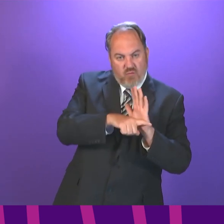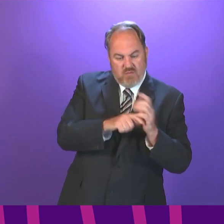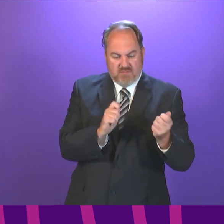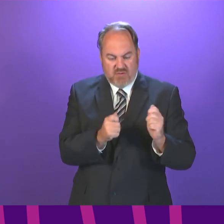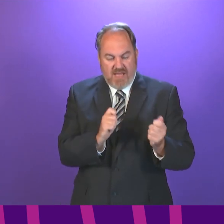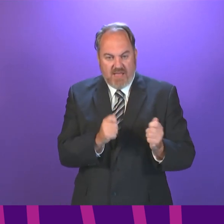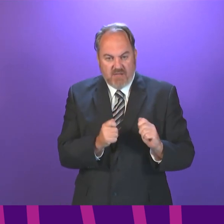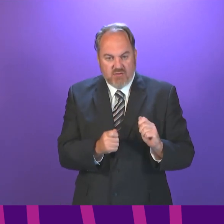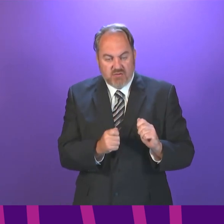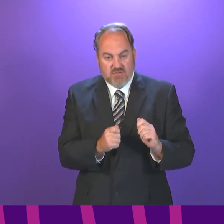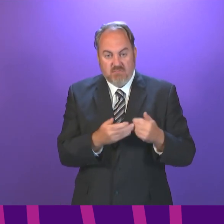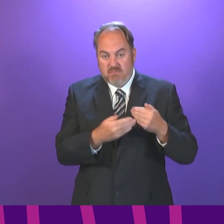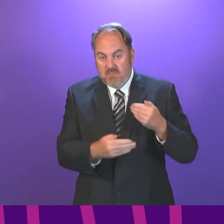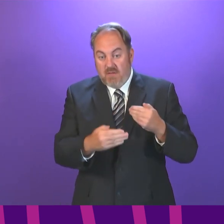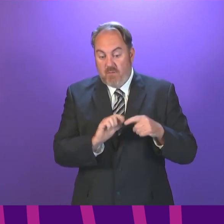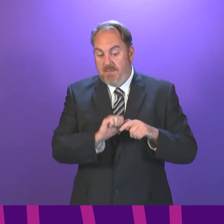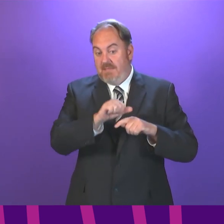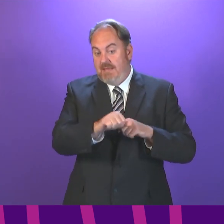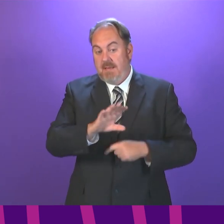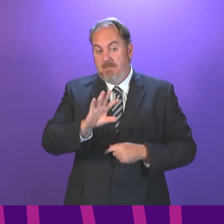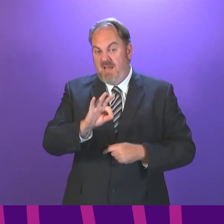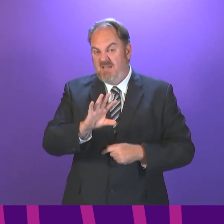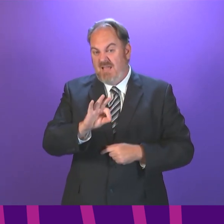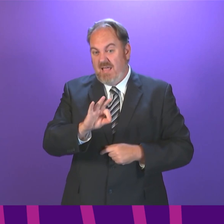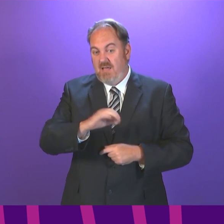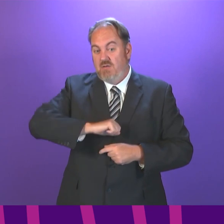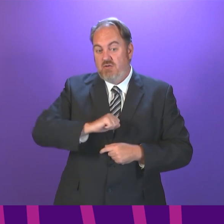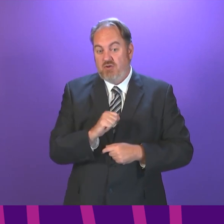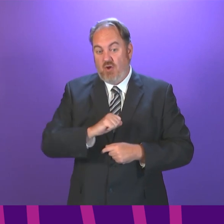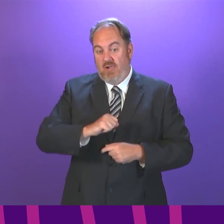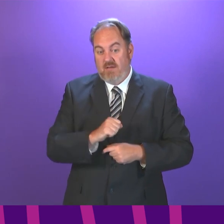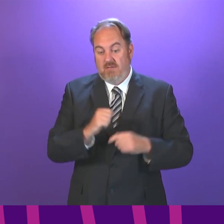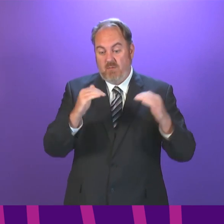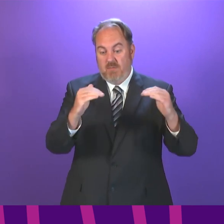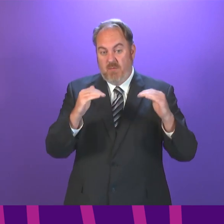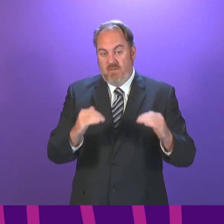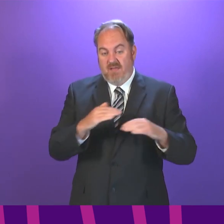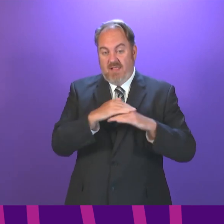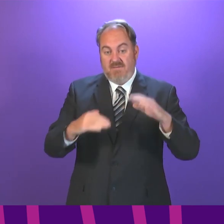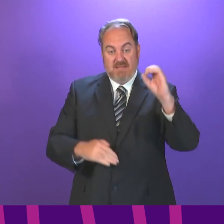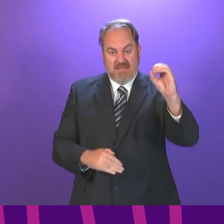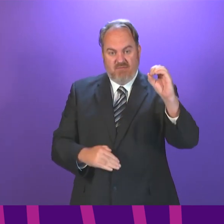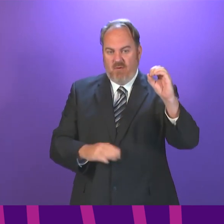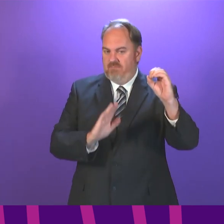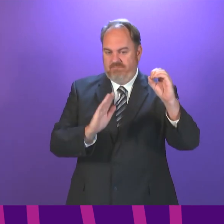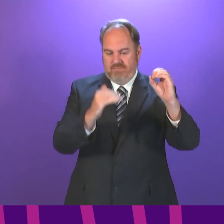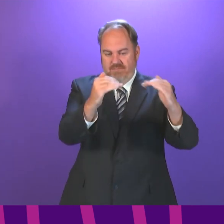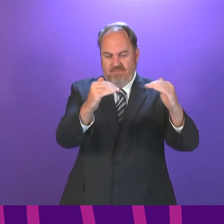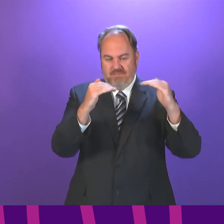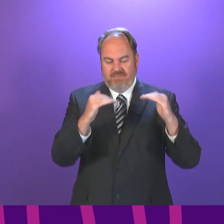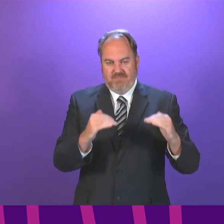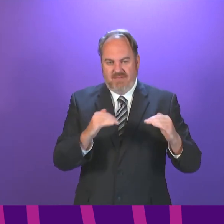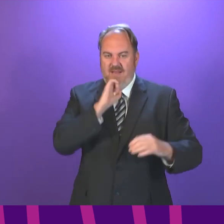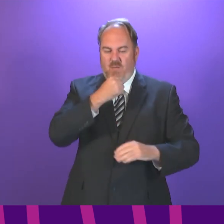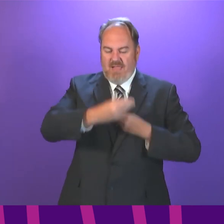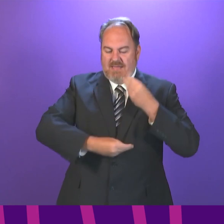will confirm that from next Monday, Scotland will move beyond the current level zero restrictions, and I will set out the